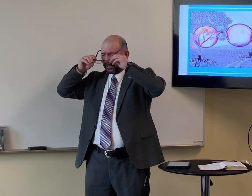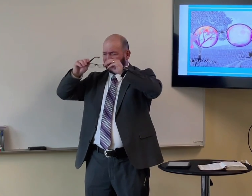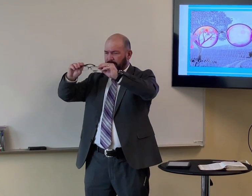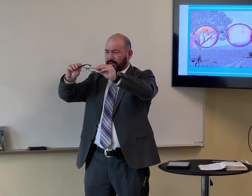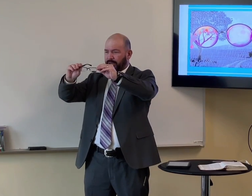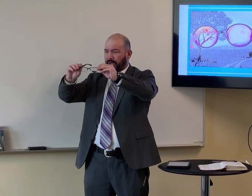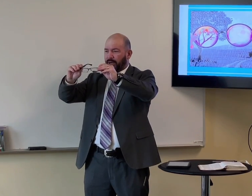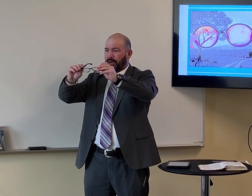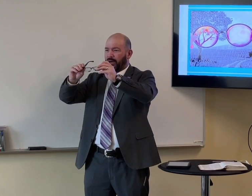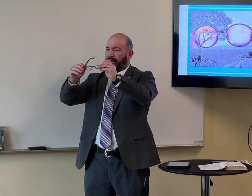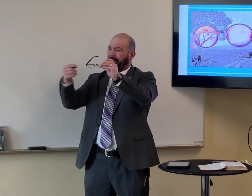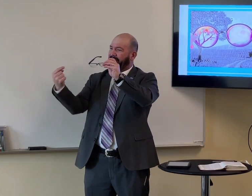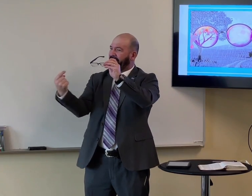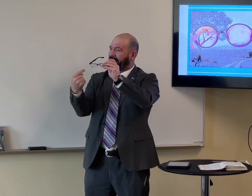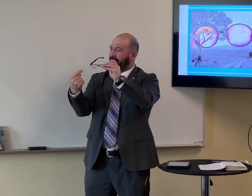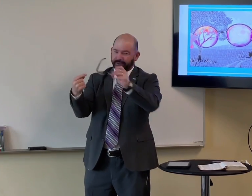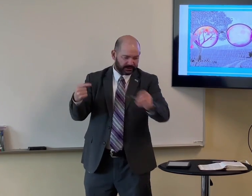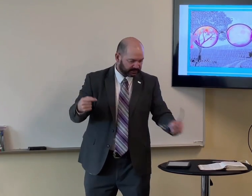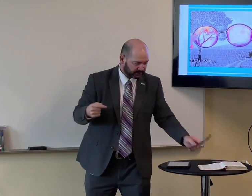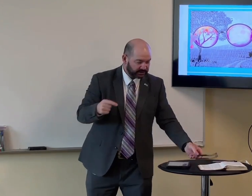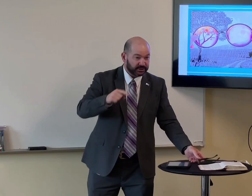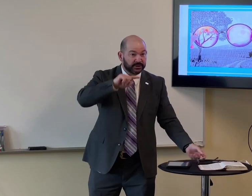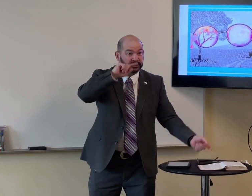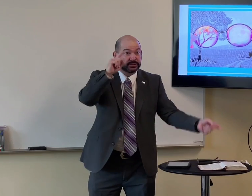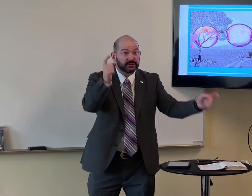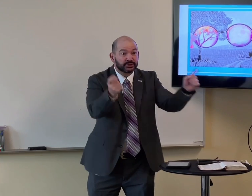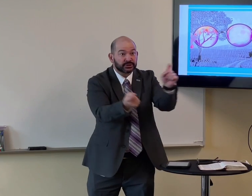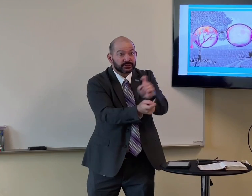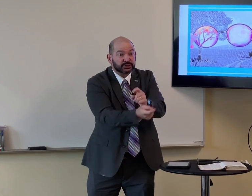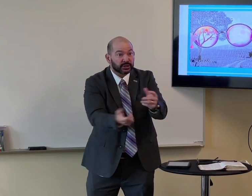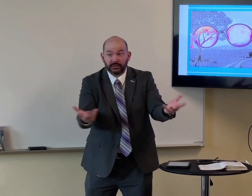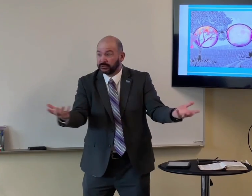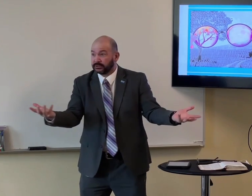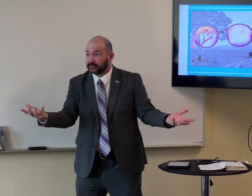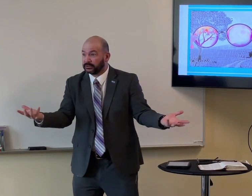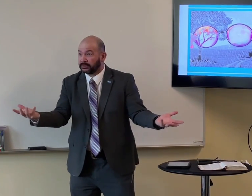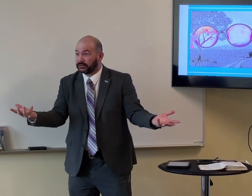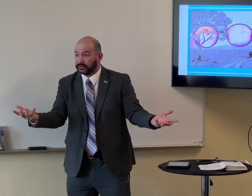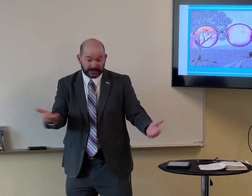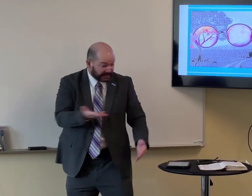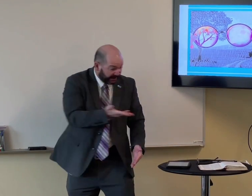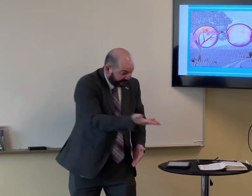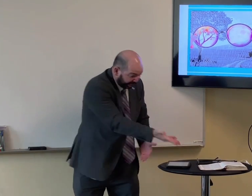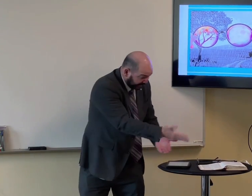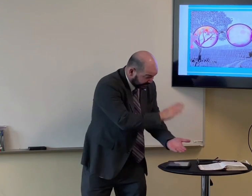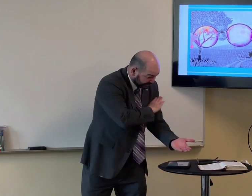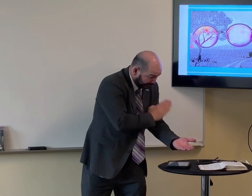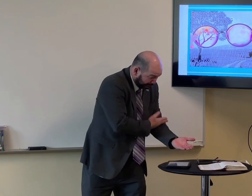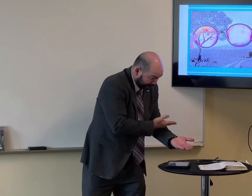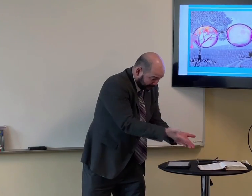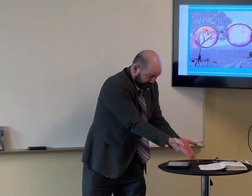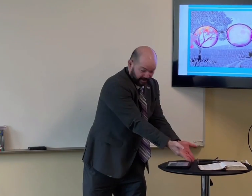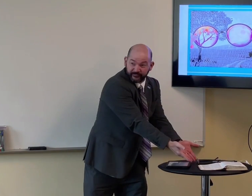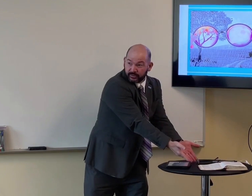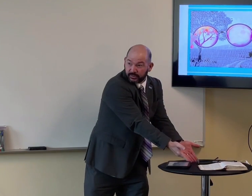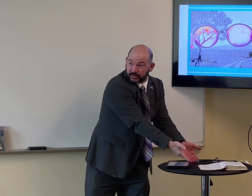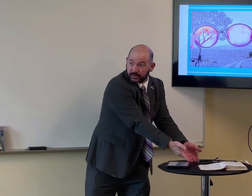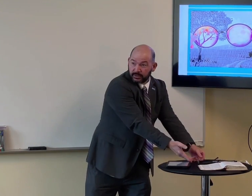And it's just whether your, your perspective, your perspective changes if you have these glasses on.